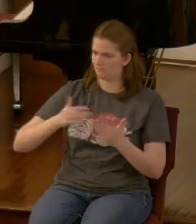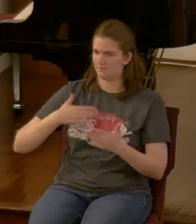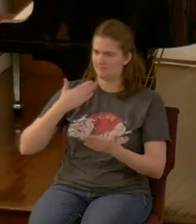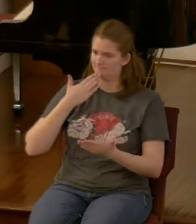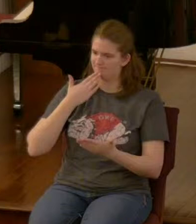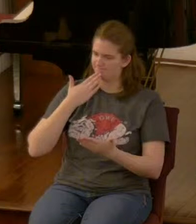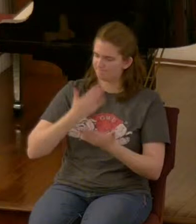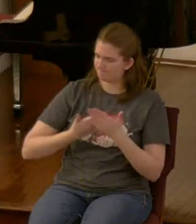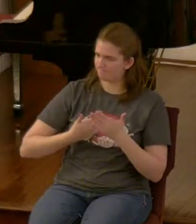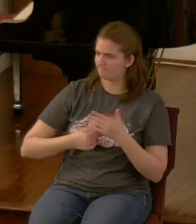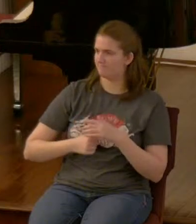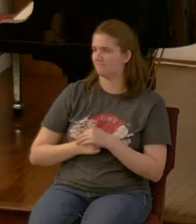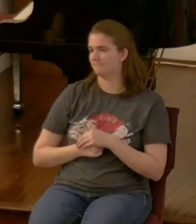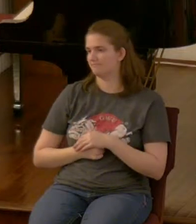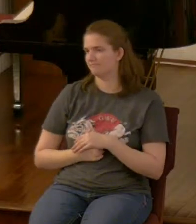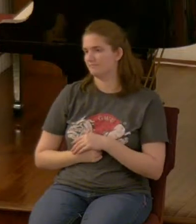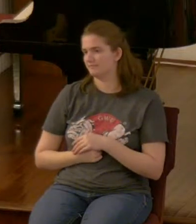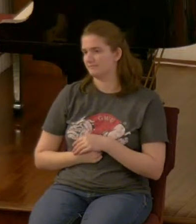now here is the